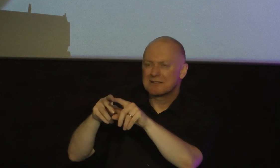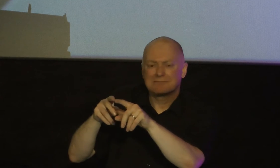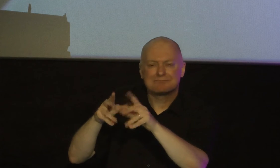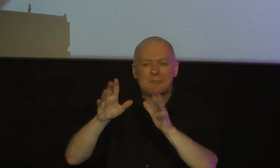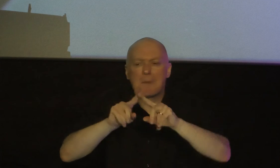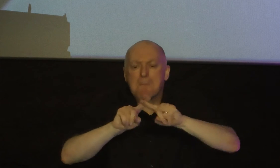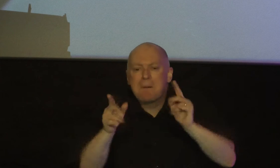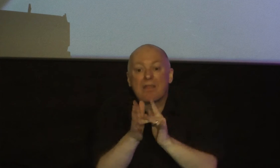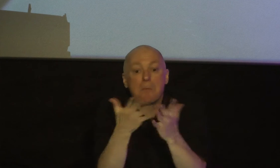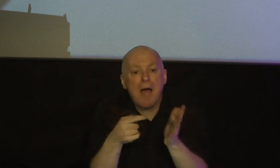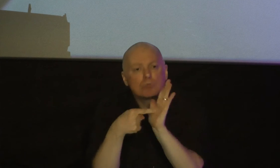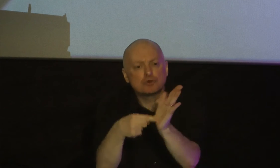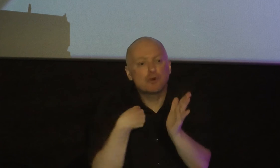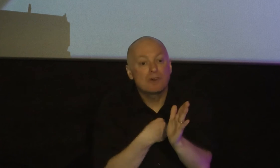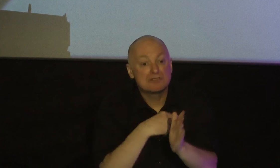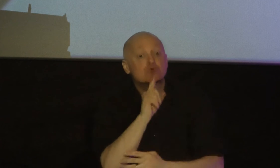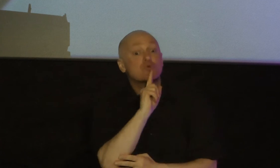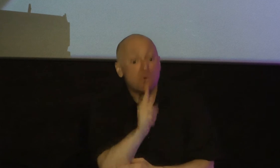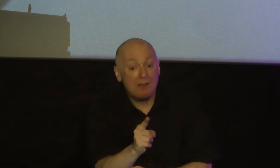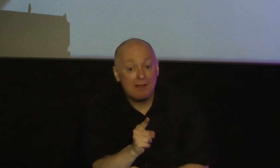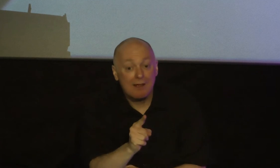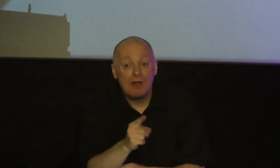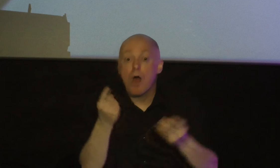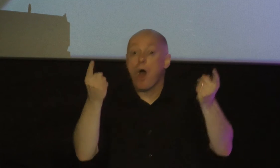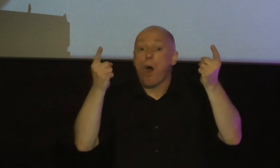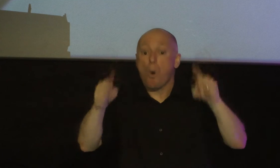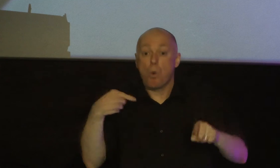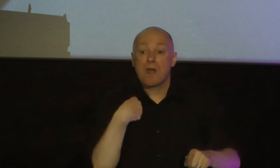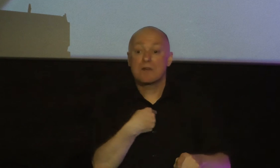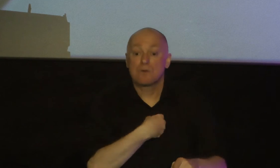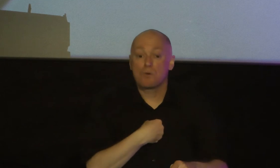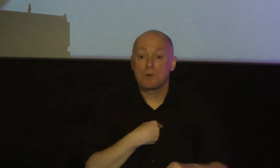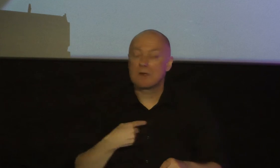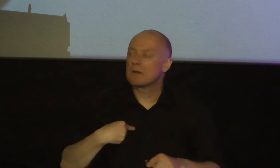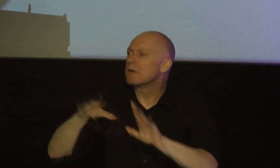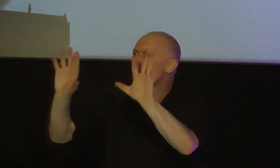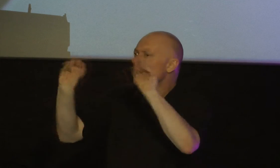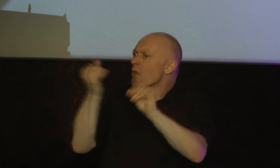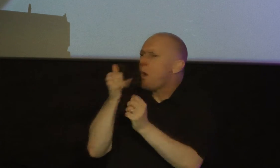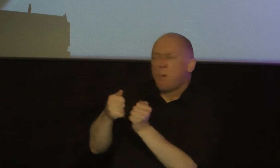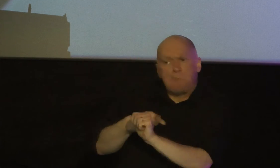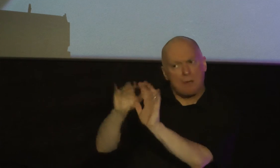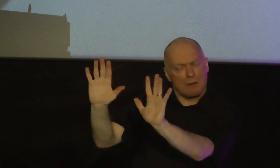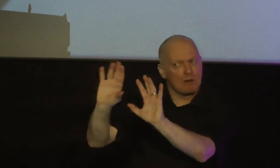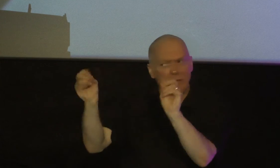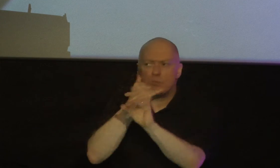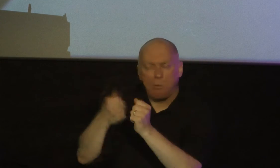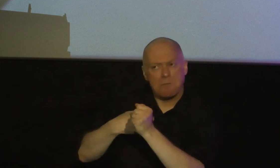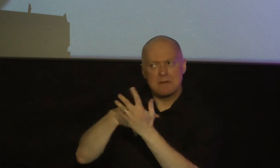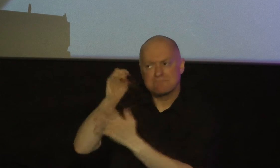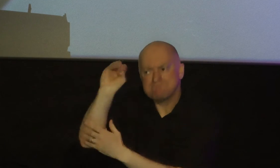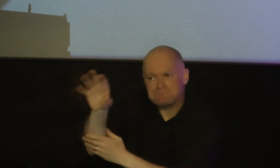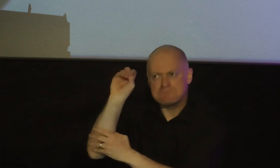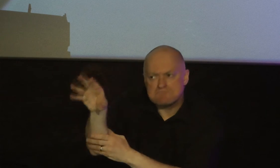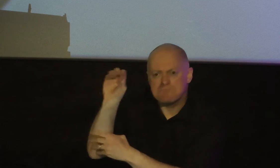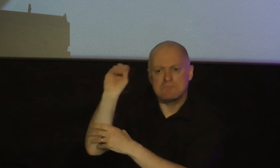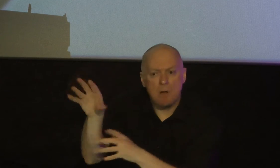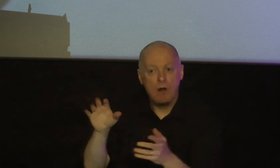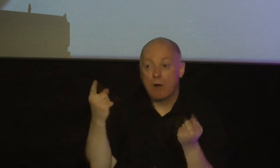scripture shows us in fact that when we seek to justify ourselves when we seek to show ourselves to be righteous when we seek to